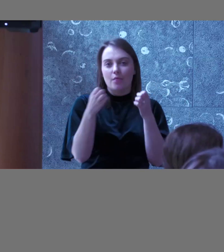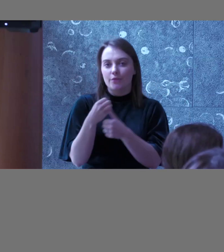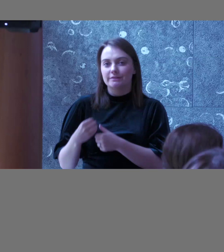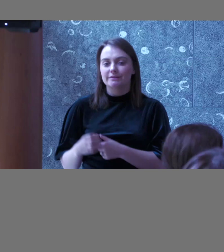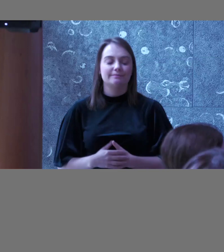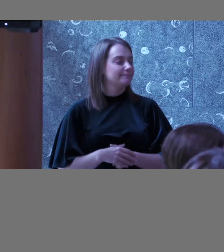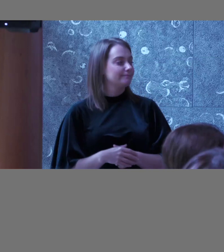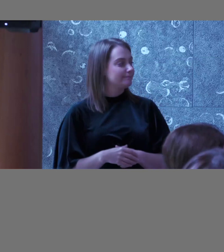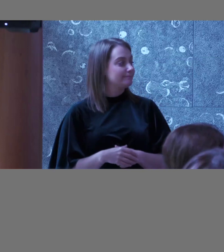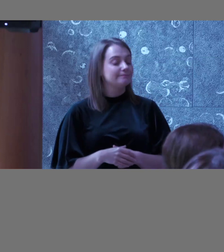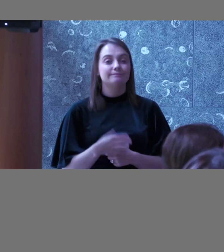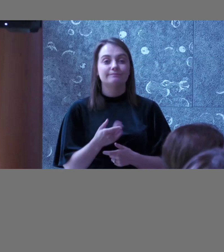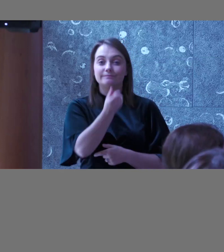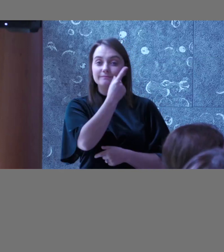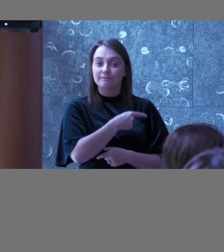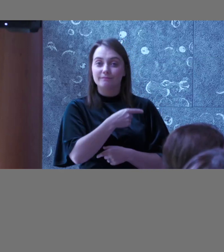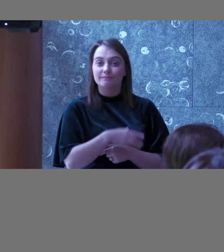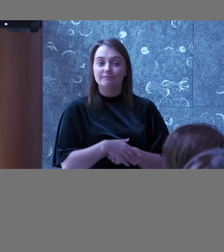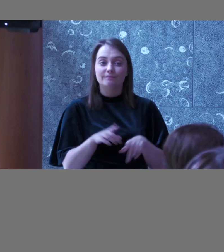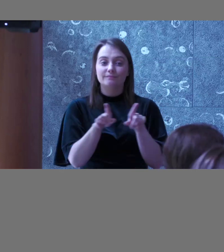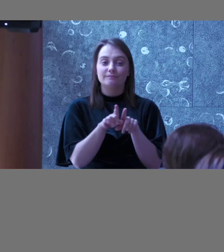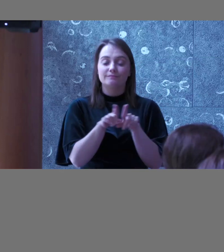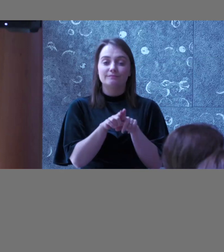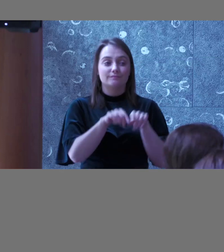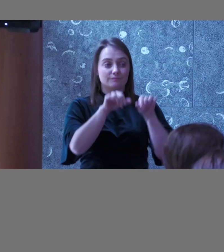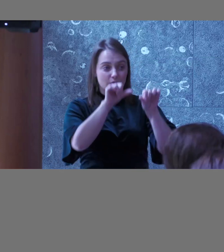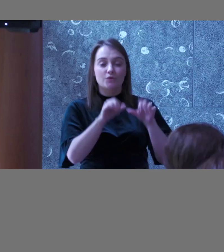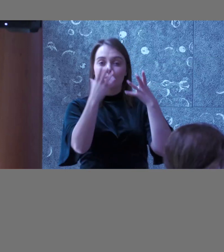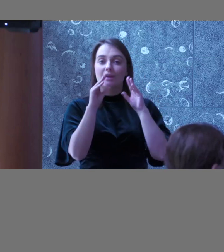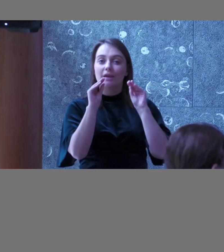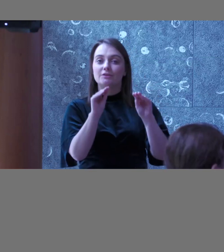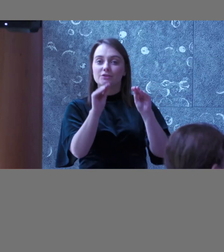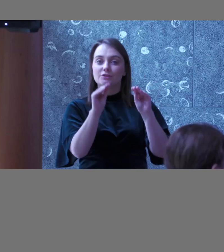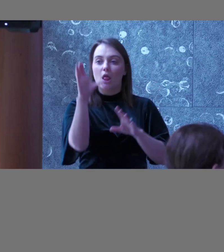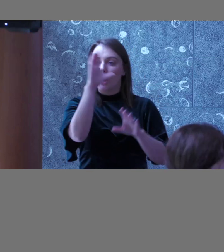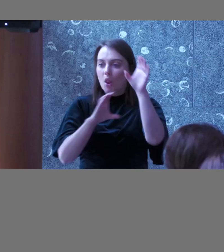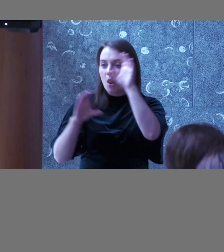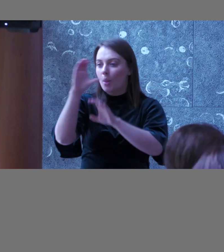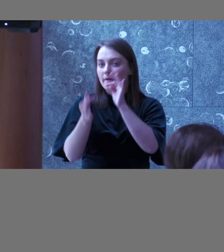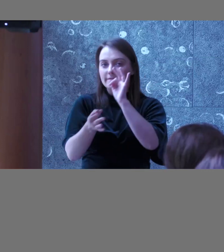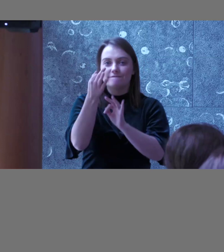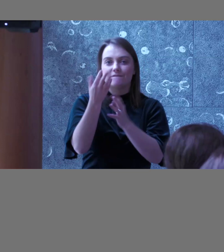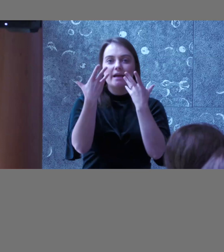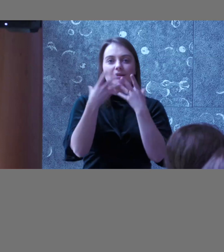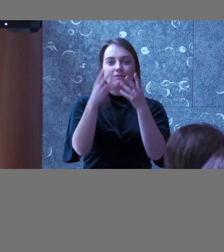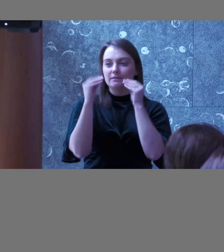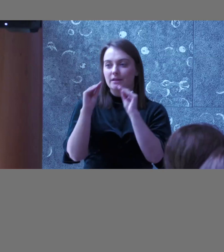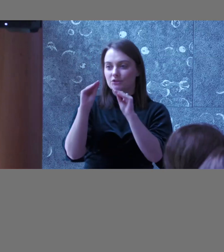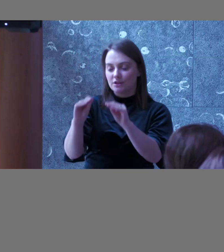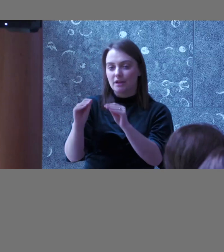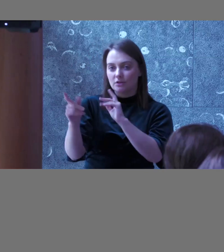Brendan yeah I got to go back to that education piece to look for the resources out there find as much as you can